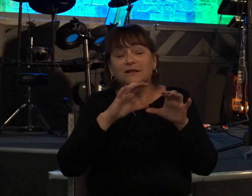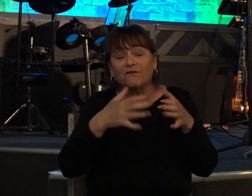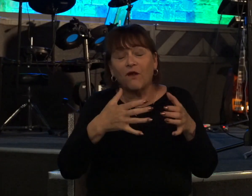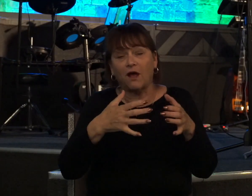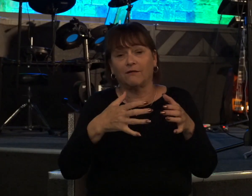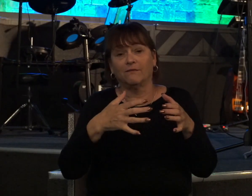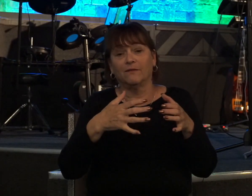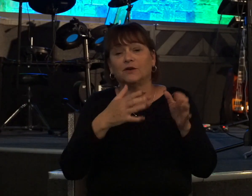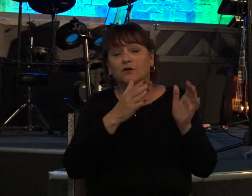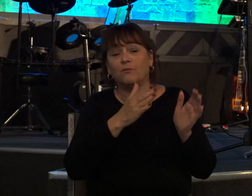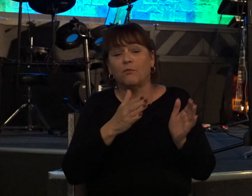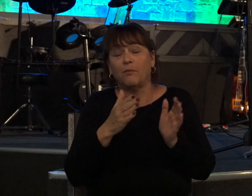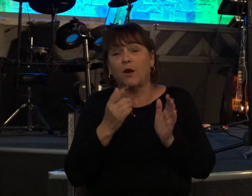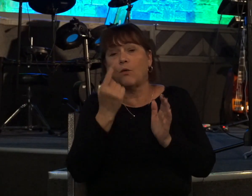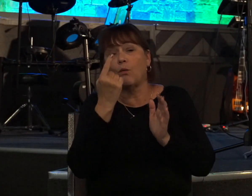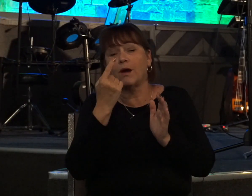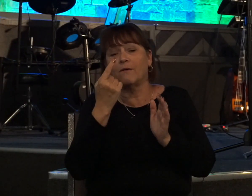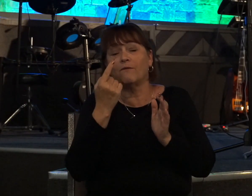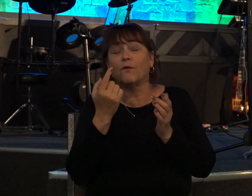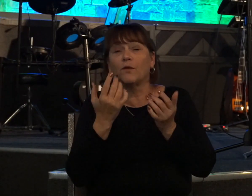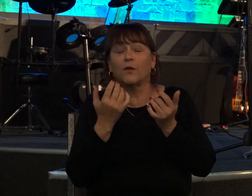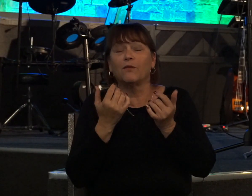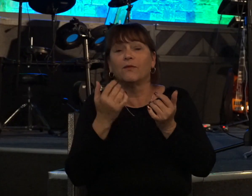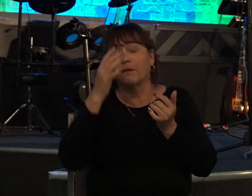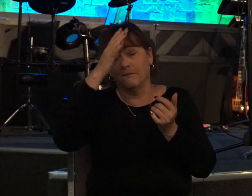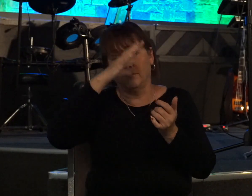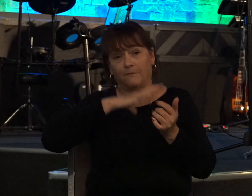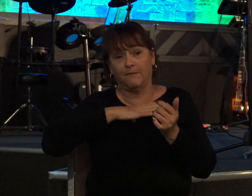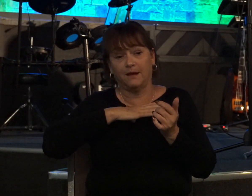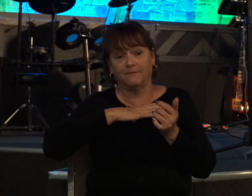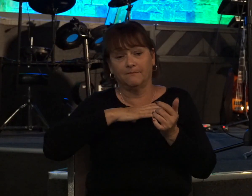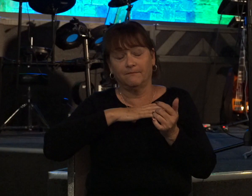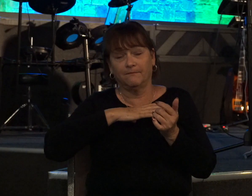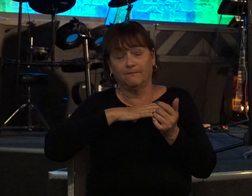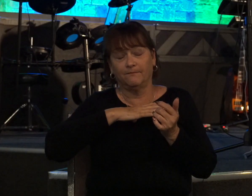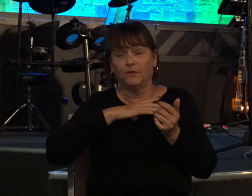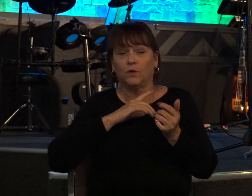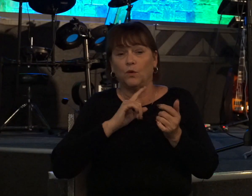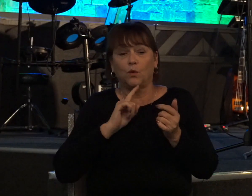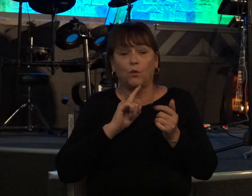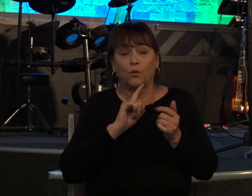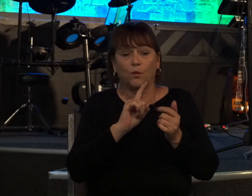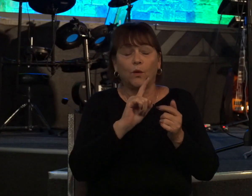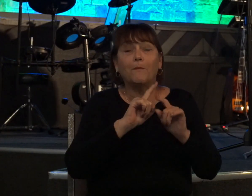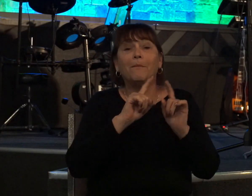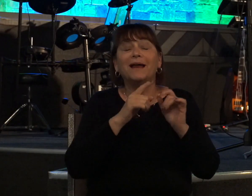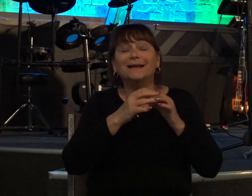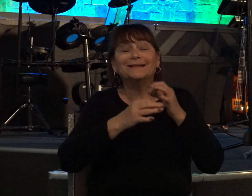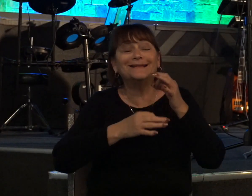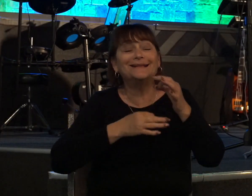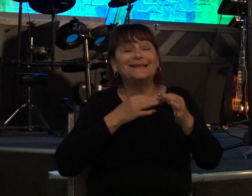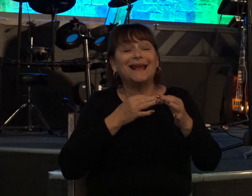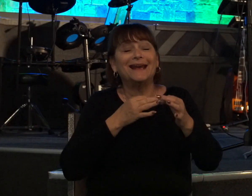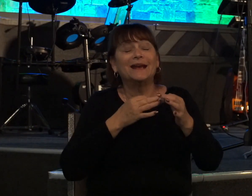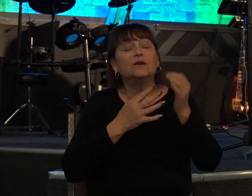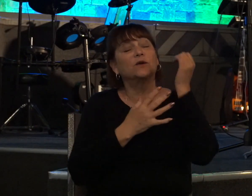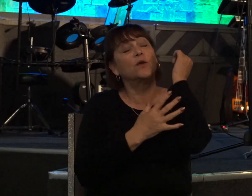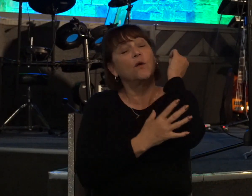prepare one for the wayfaring man who had come to him but instead he took the poor man's lamb and